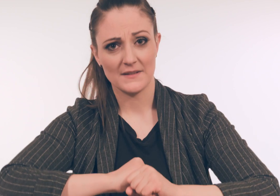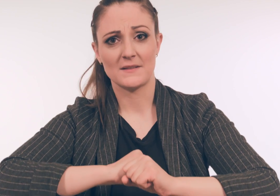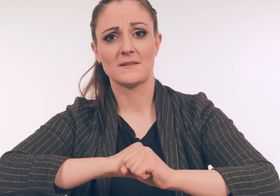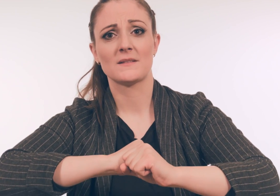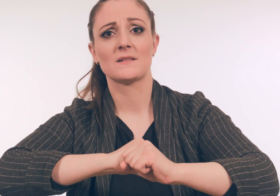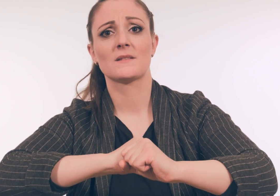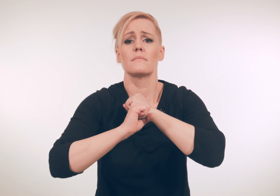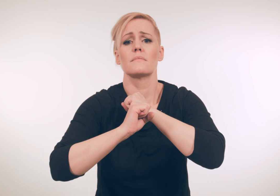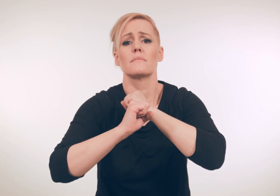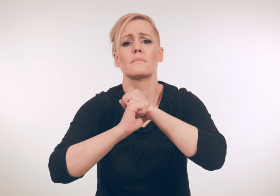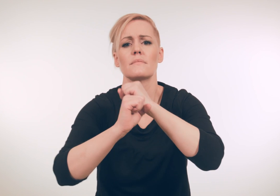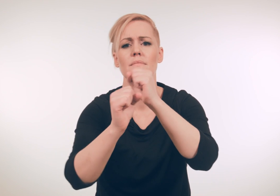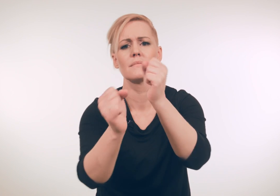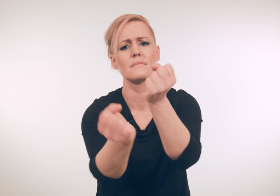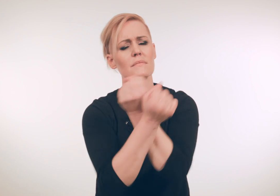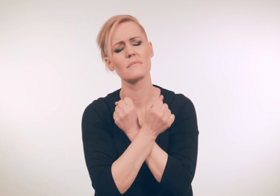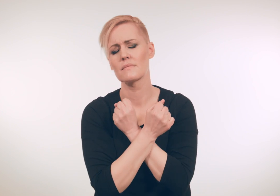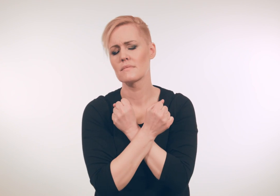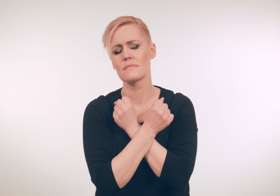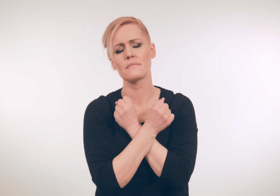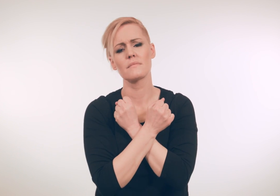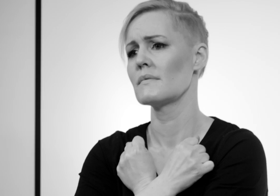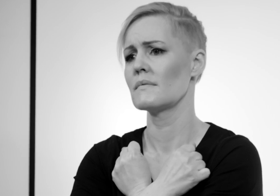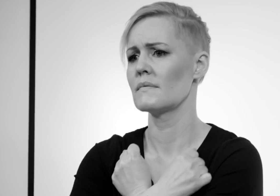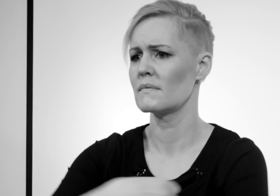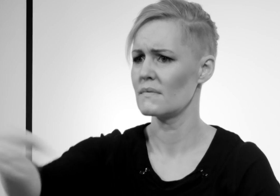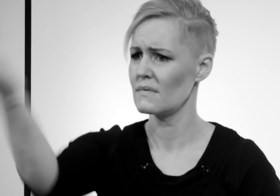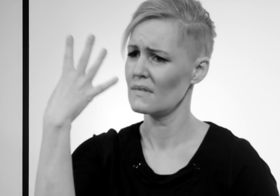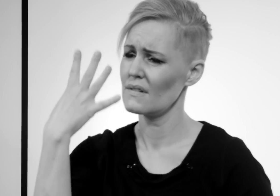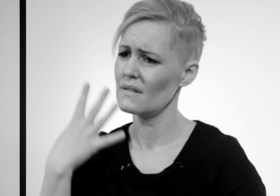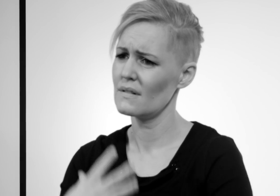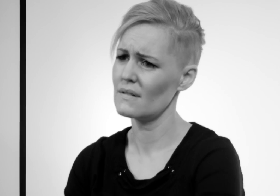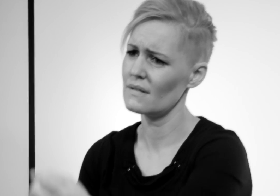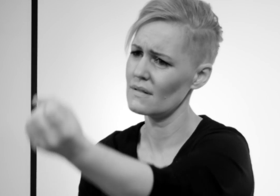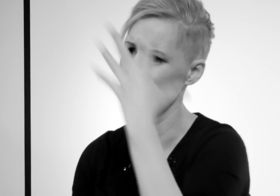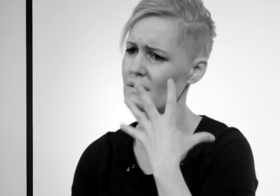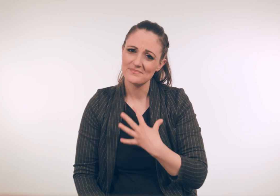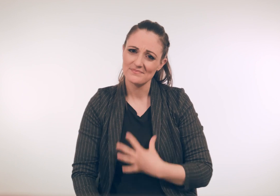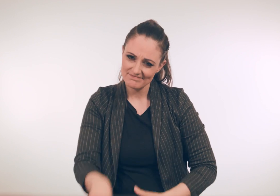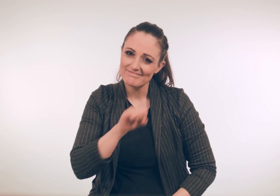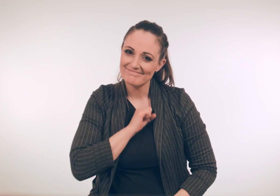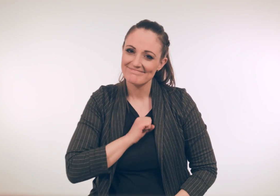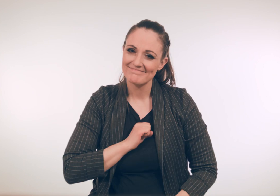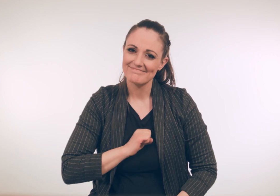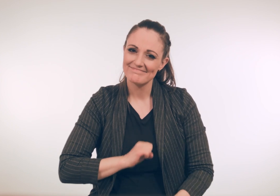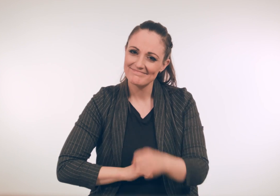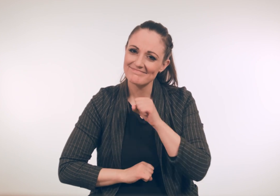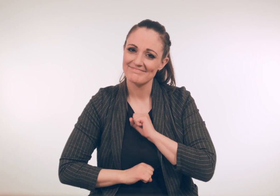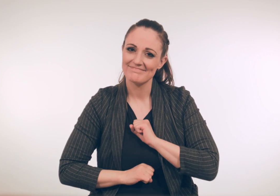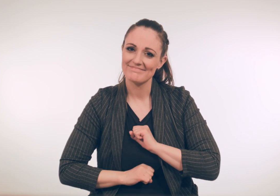You can throw it all at me, I won't give you up I can handle all your pain, take it